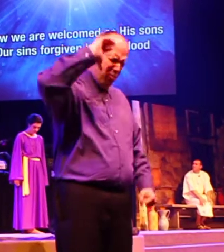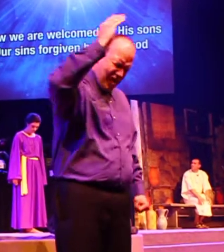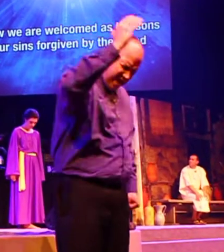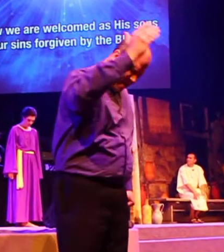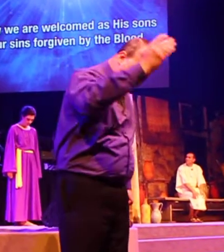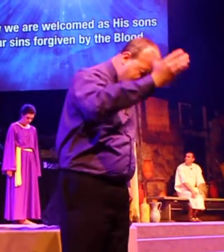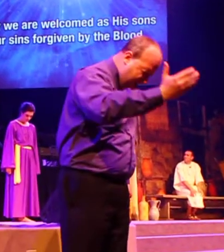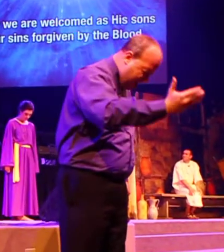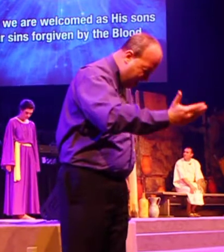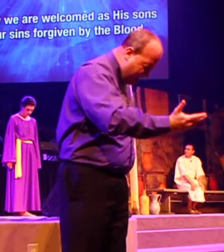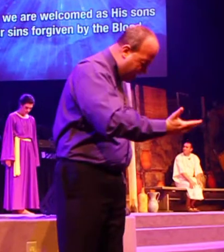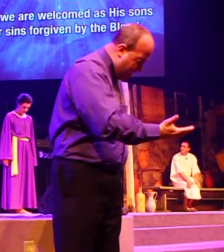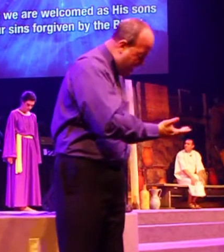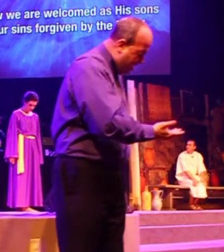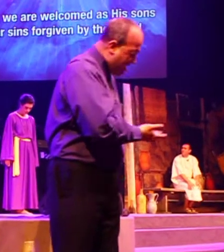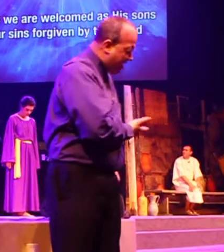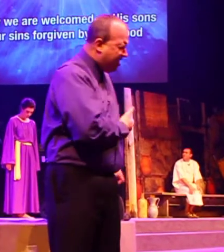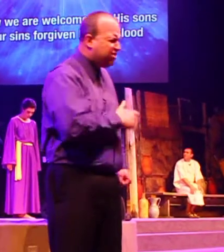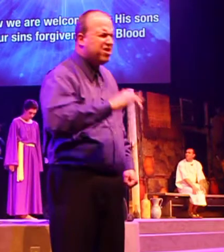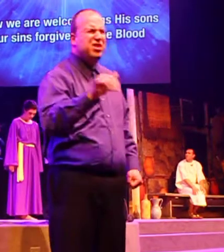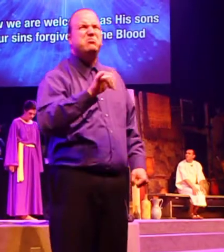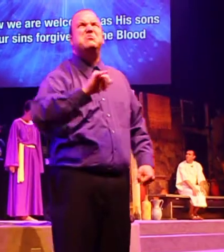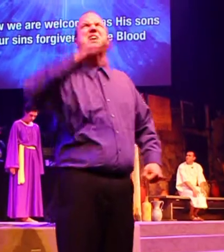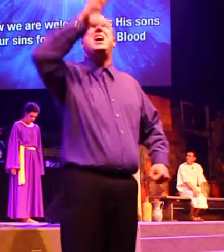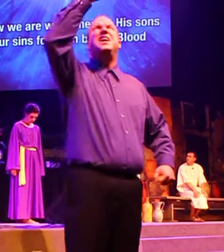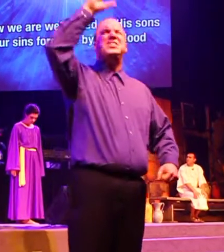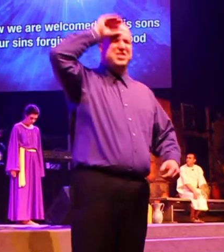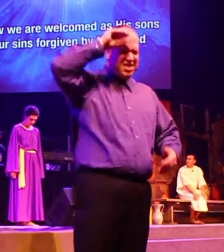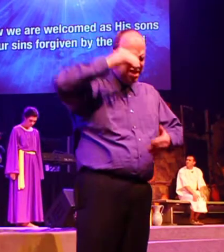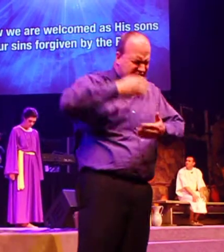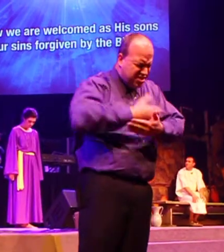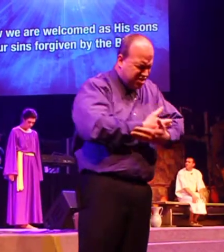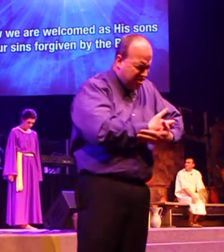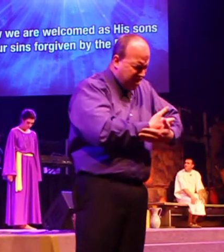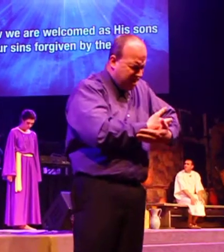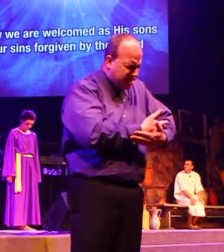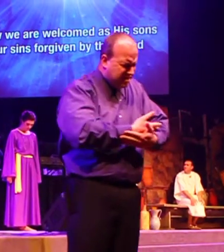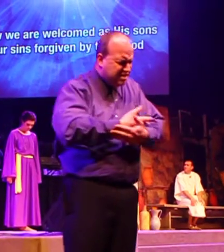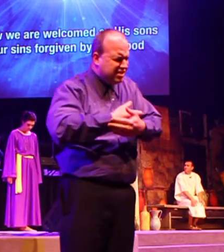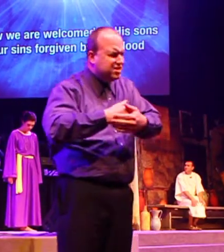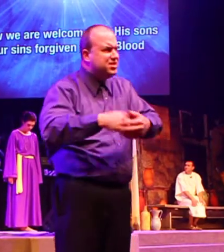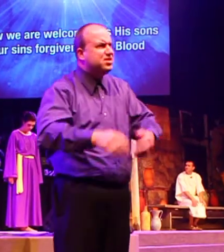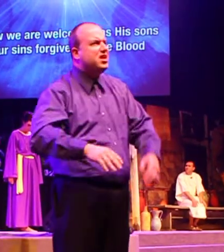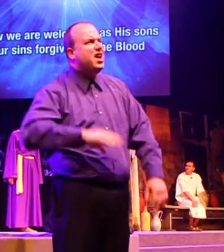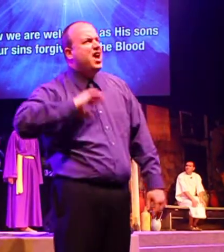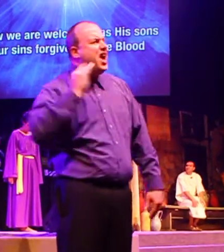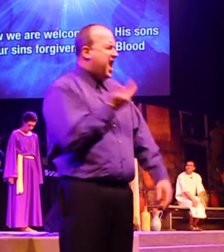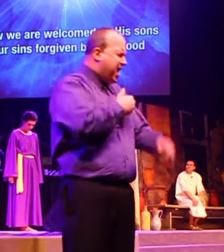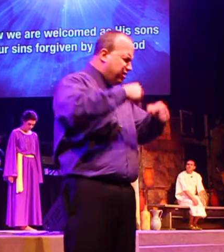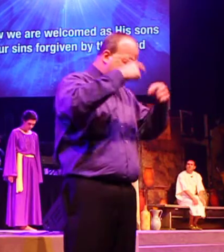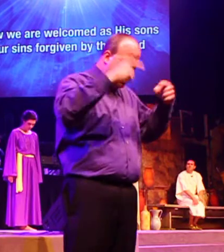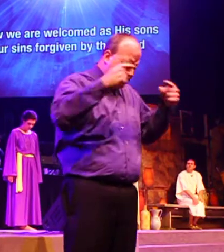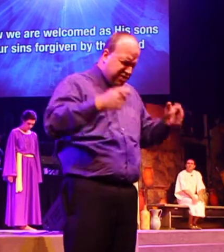welcome down to the stones Our sins